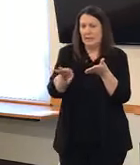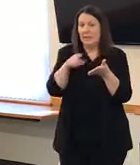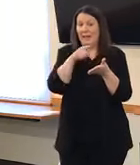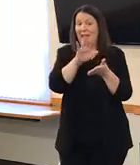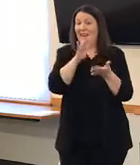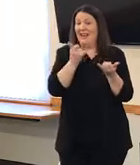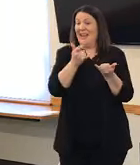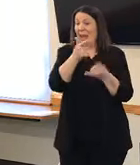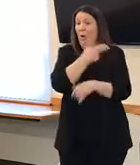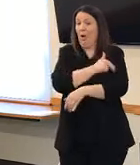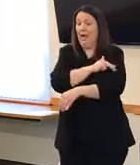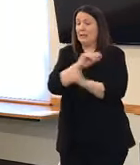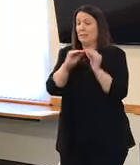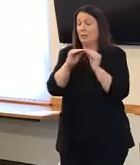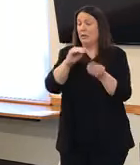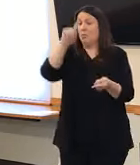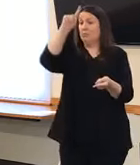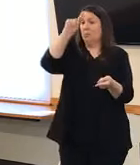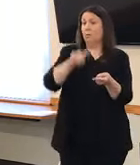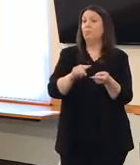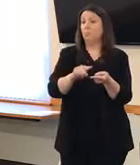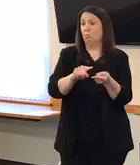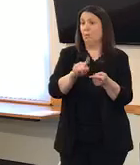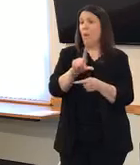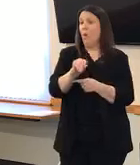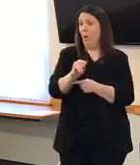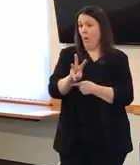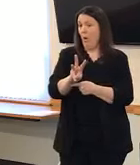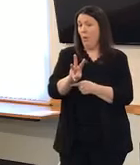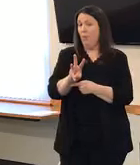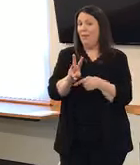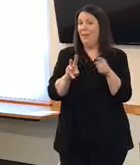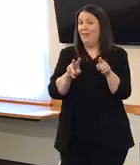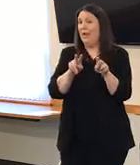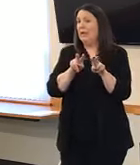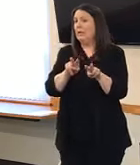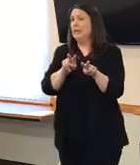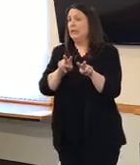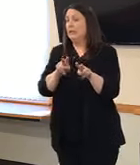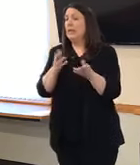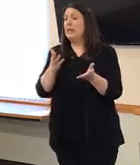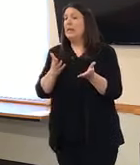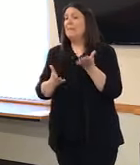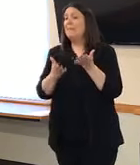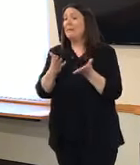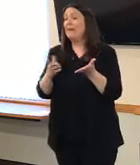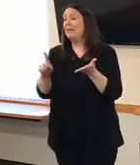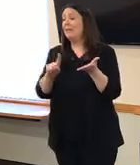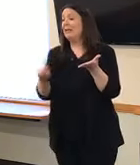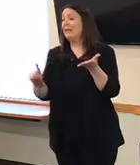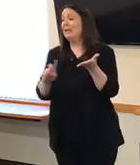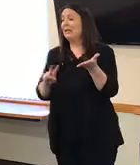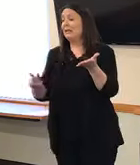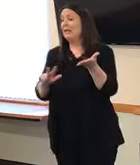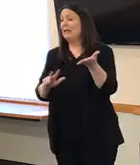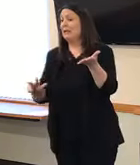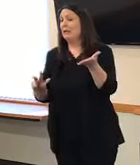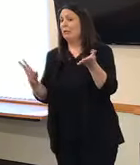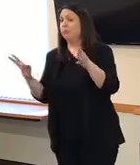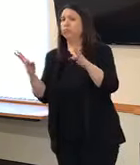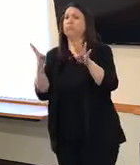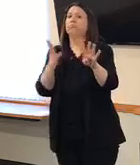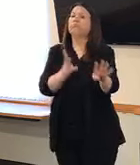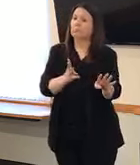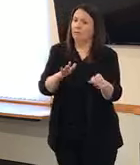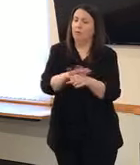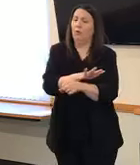lowest capacity right now. Again, preparing for that possible surge that might come in the next few weeks. And so with